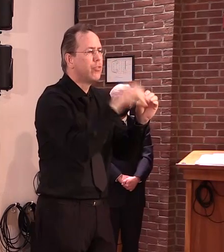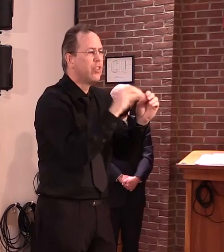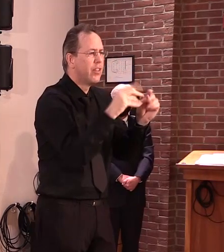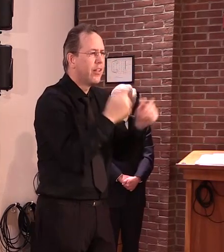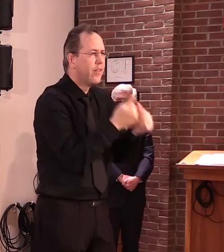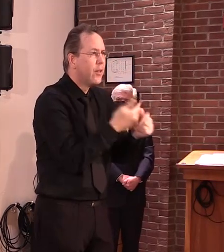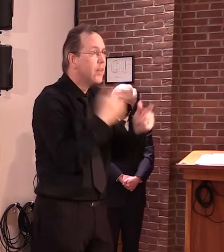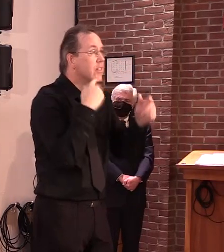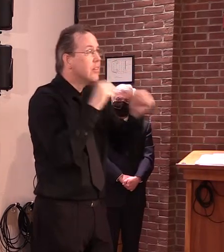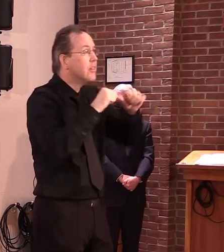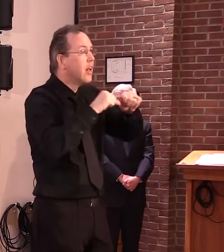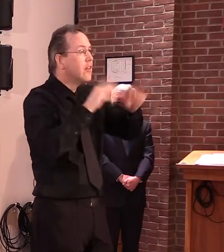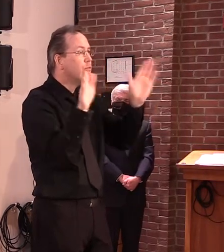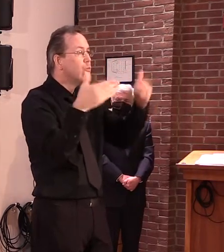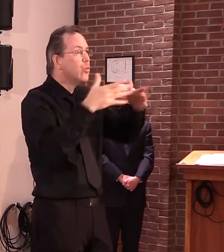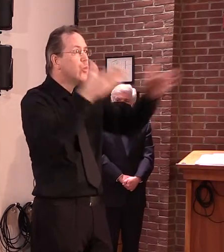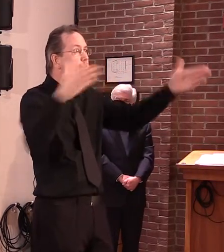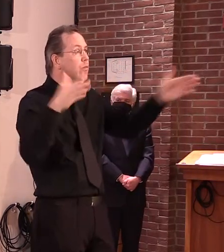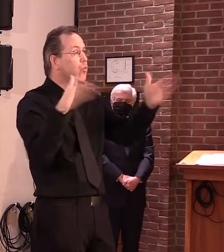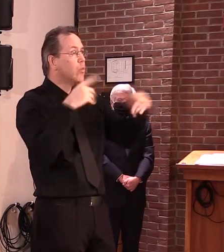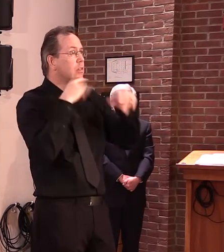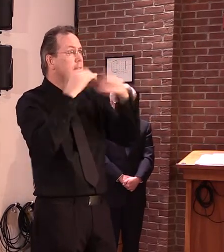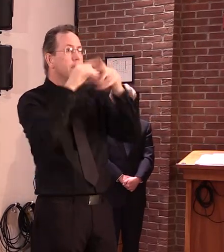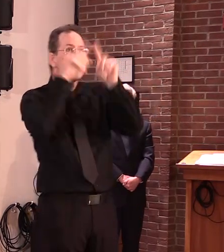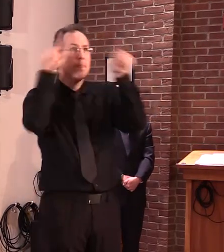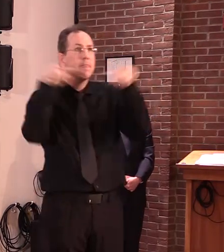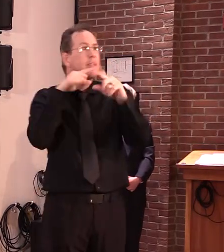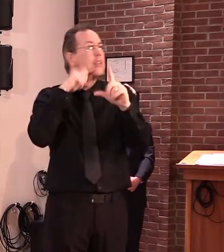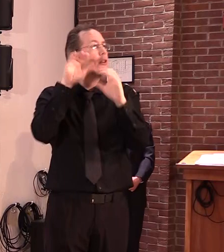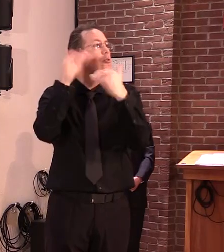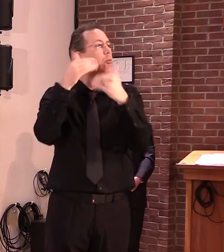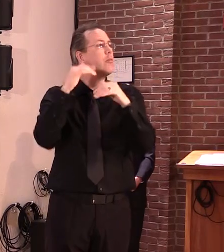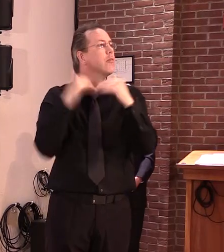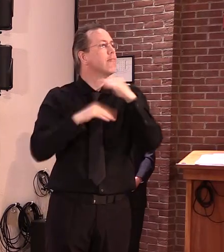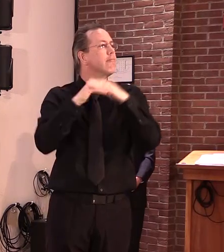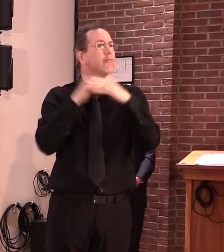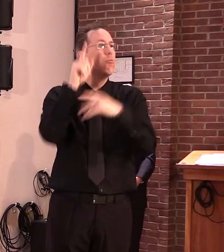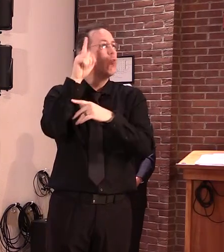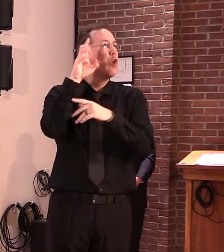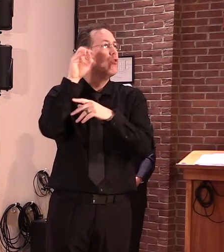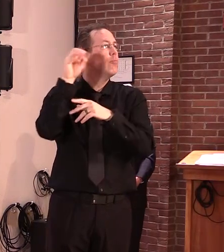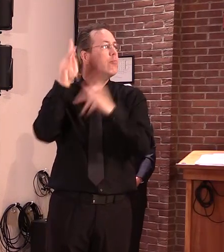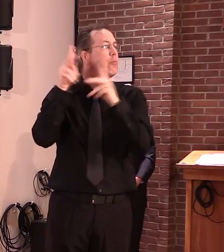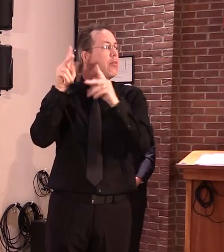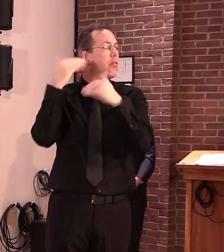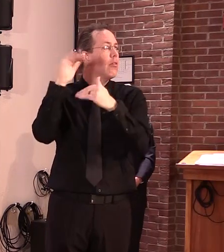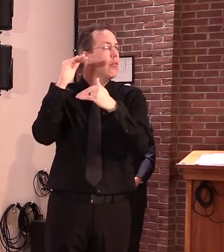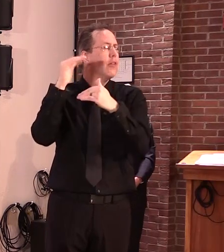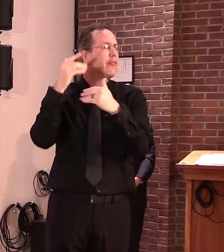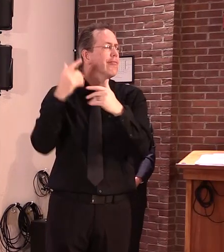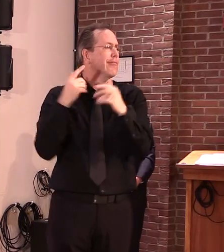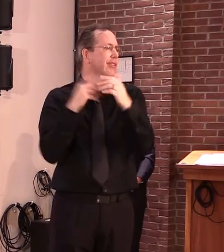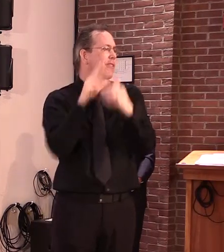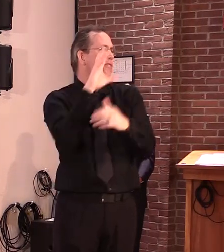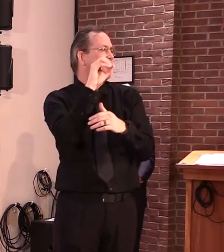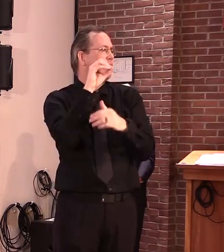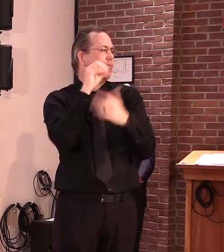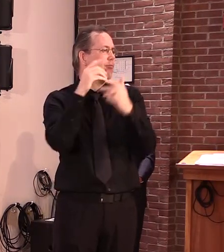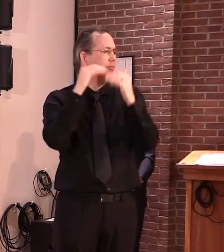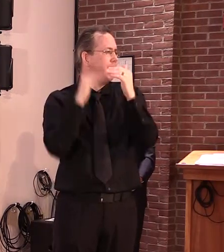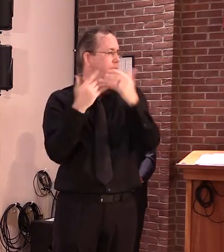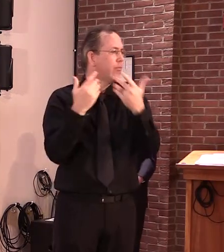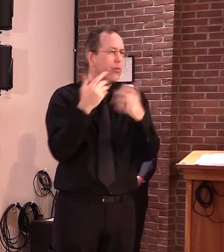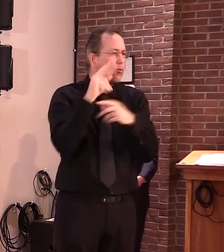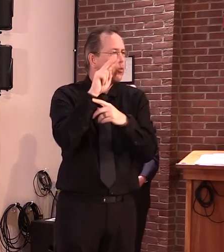,000 square feet, they'd be pretty lonely in a building like that. And 10 would be overwhelming in a small retail store.